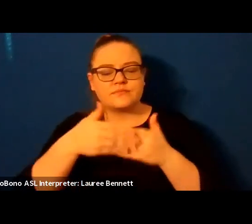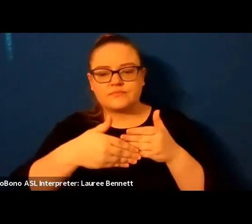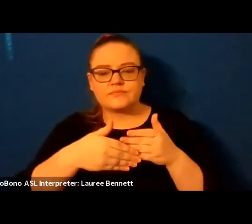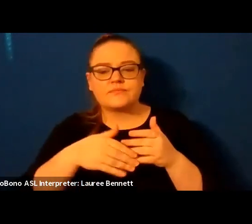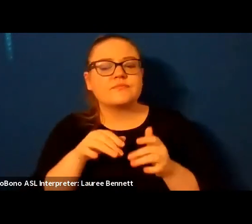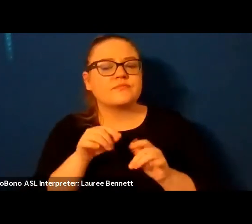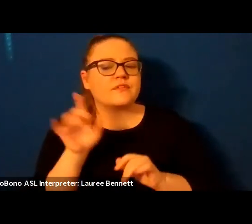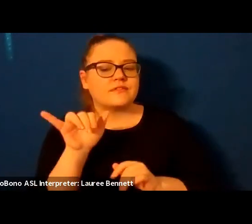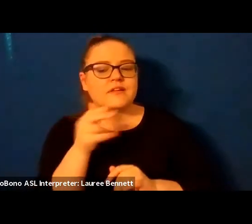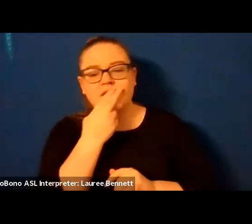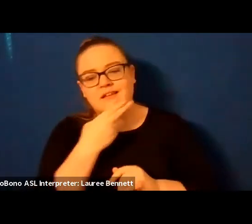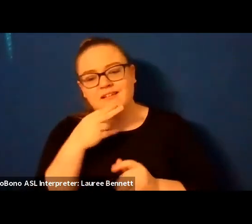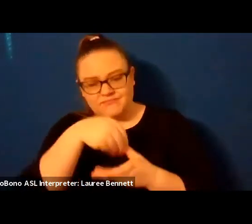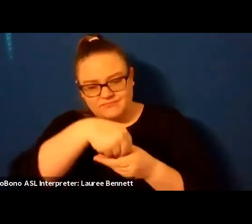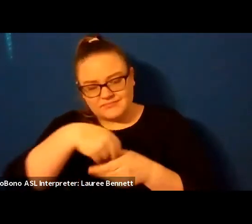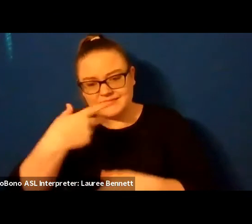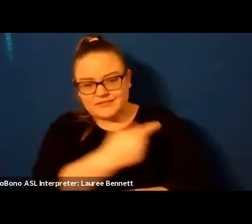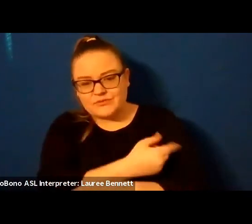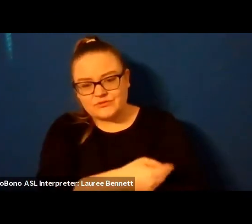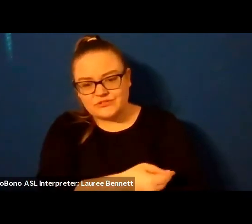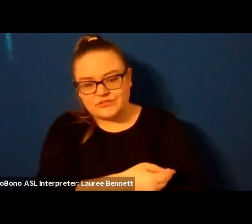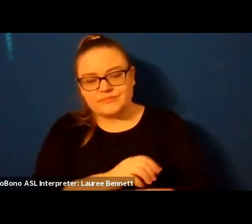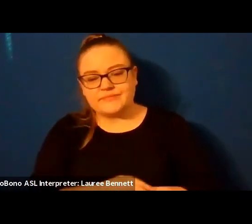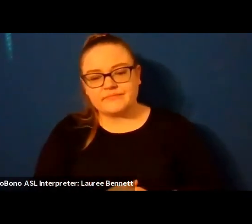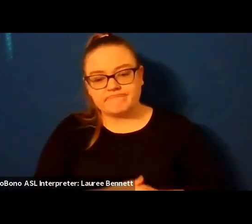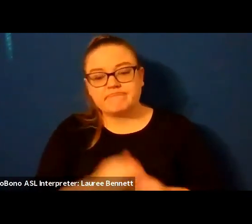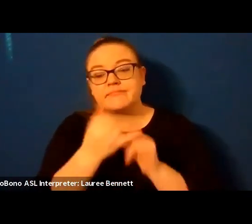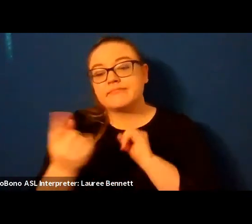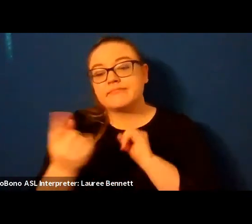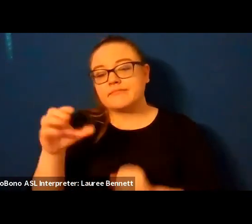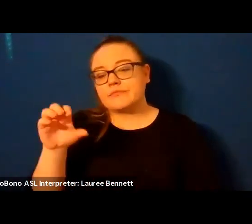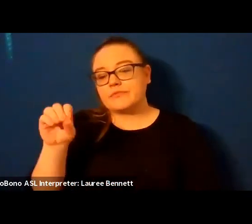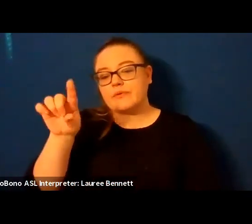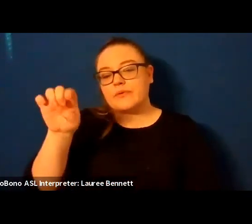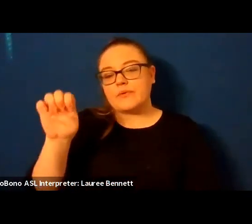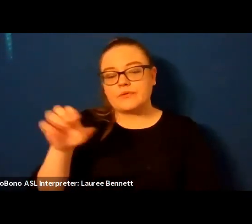the last poem is called ode to my body and it's after lucille clifton